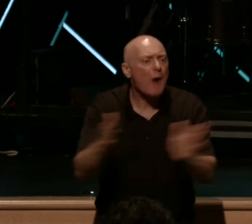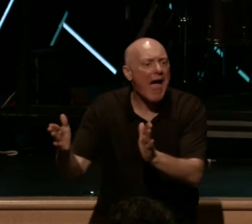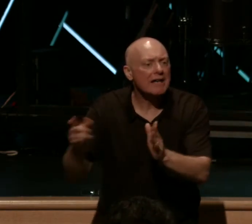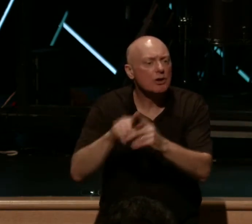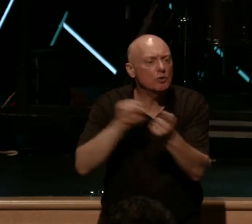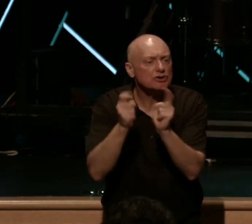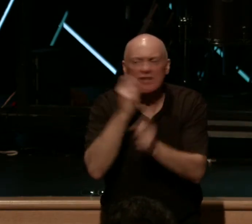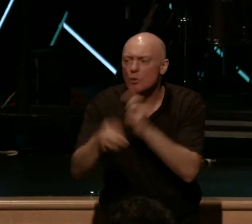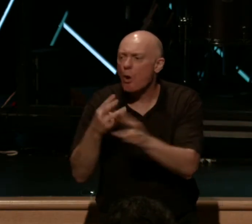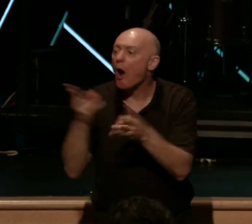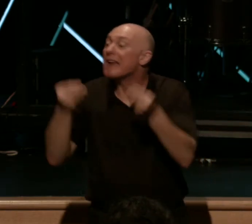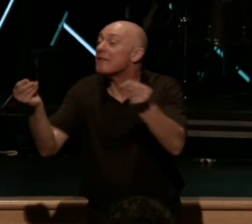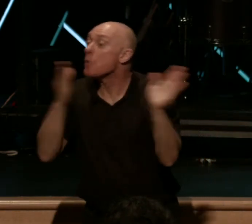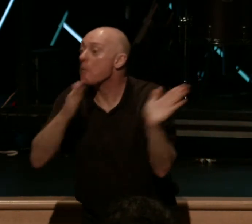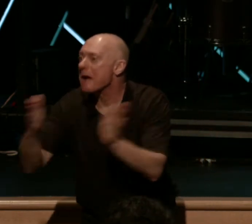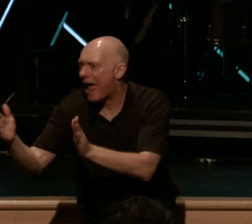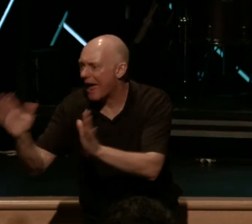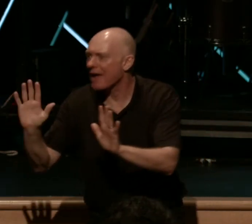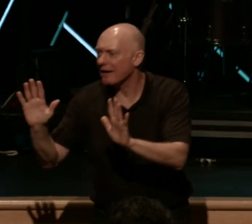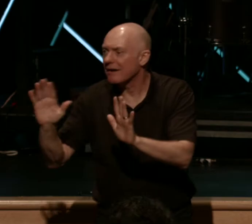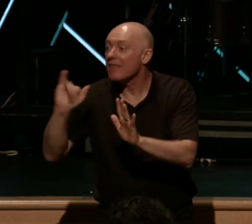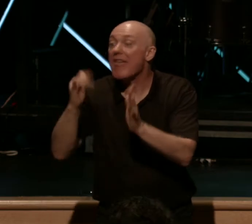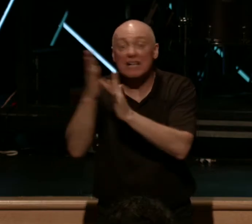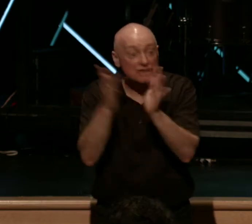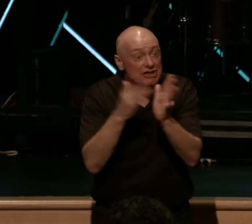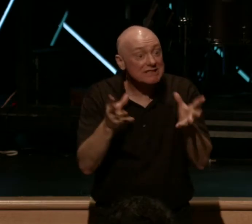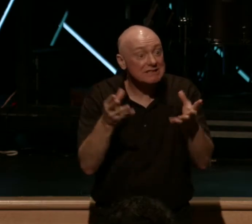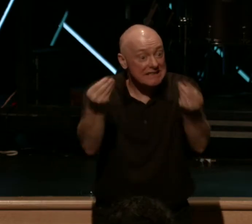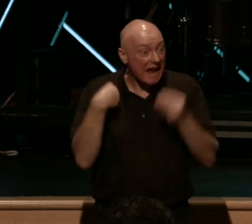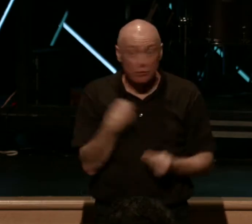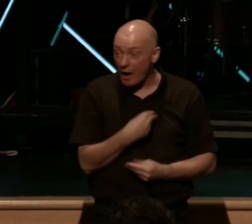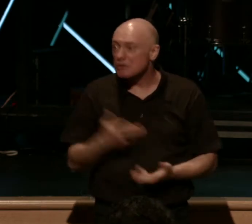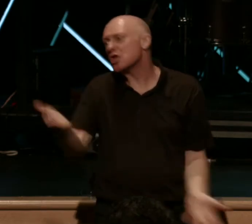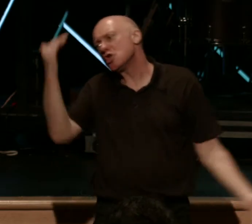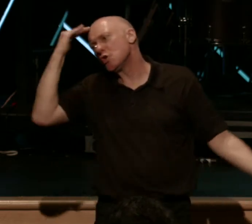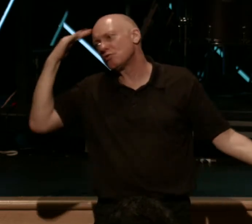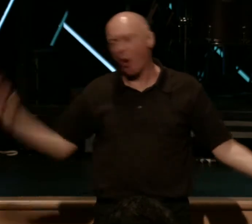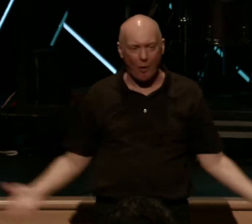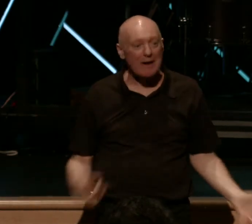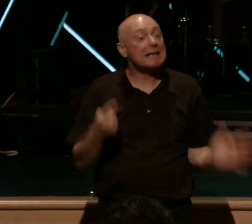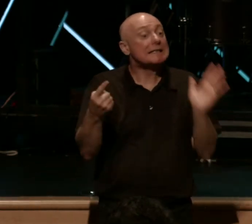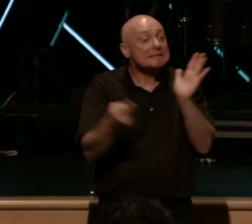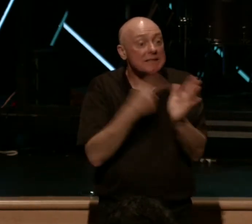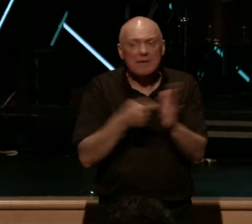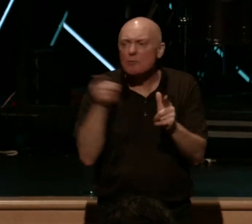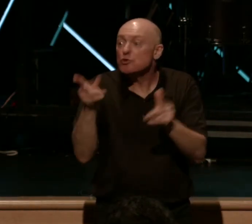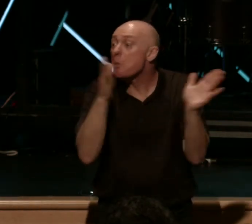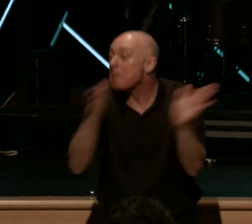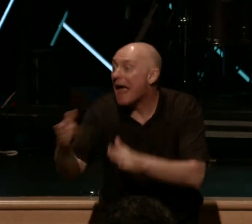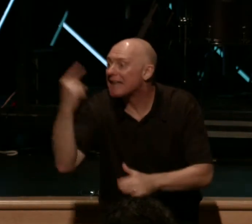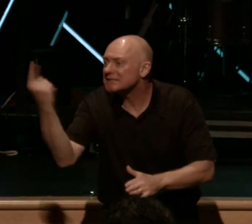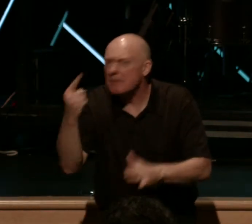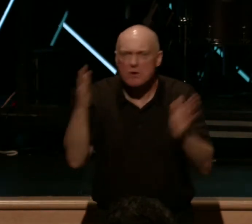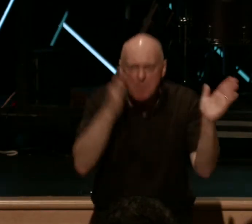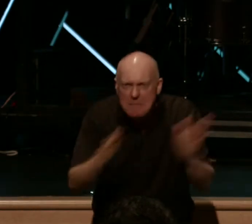plan and a process that Jesus gave us. And you know as well as I do, sometimes you can plan and you can organize